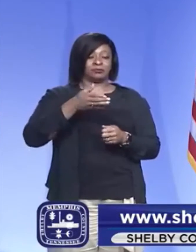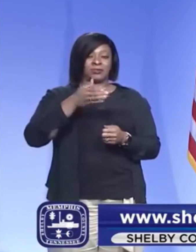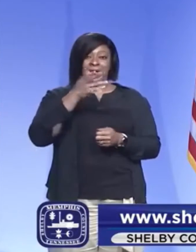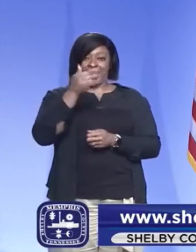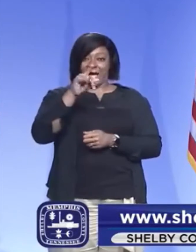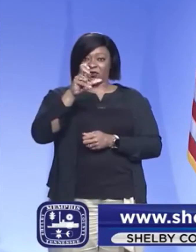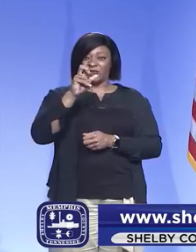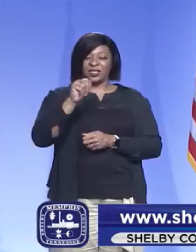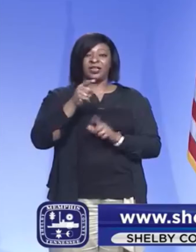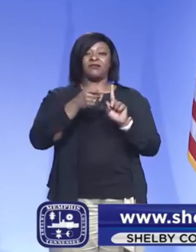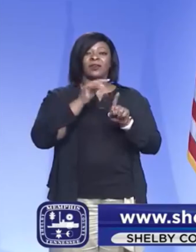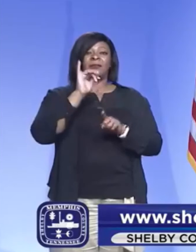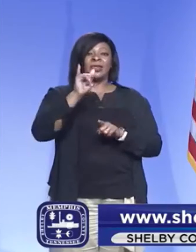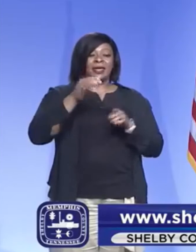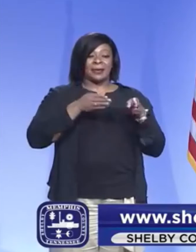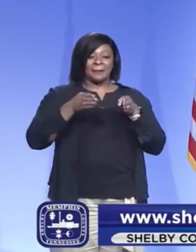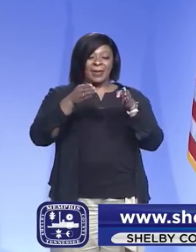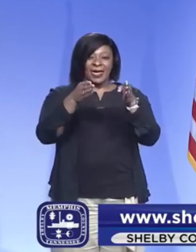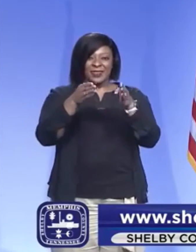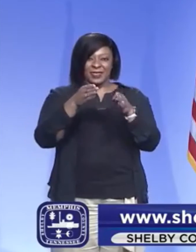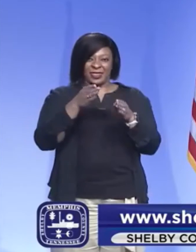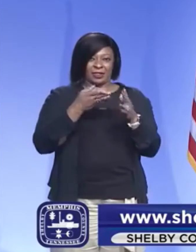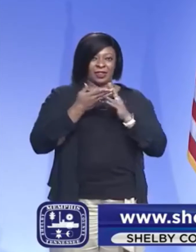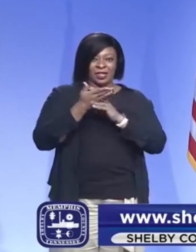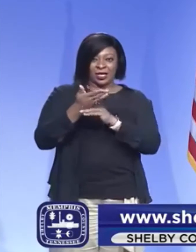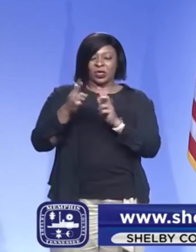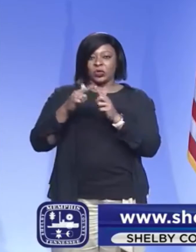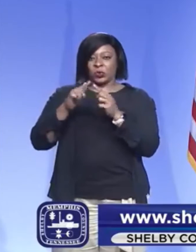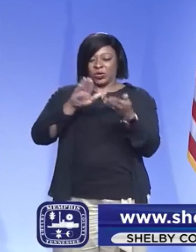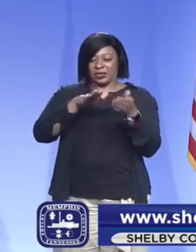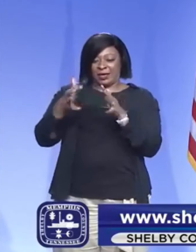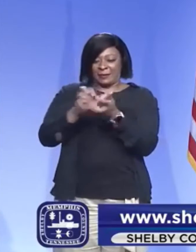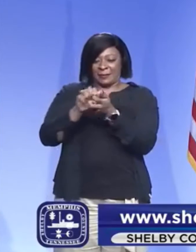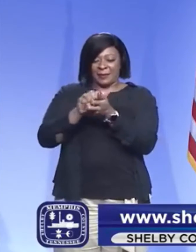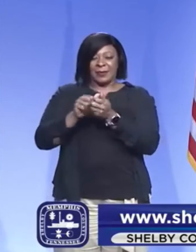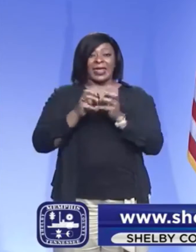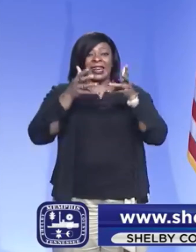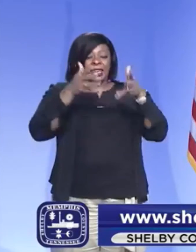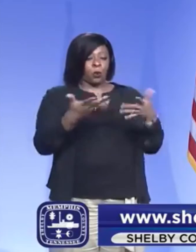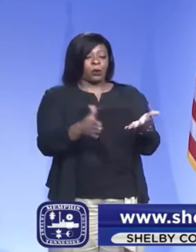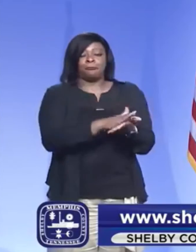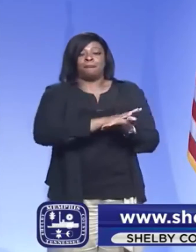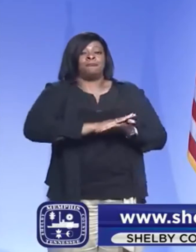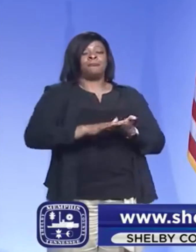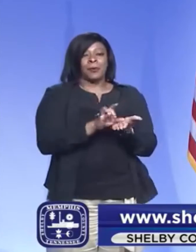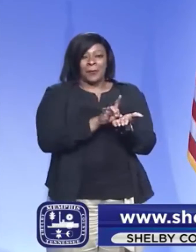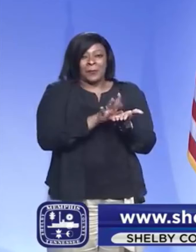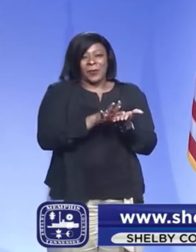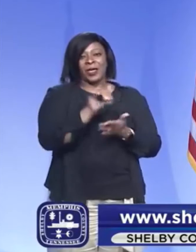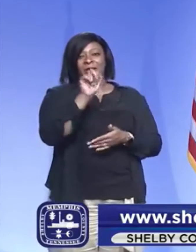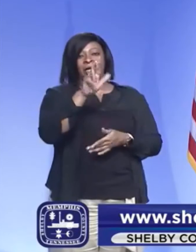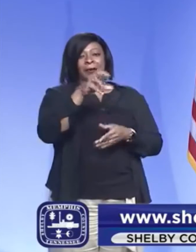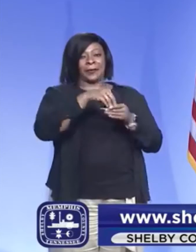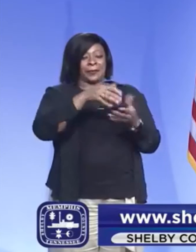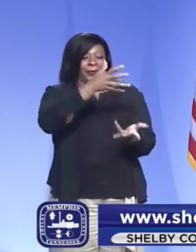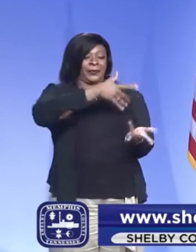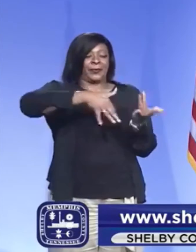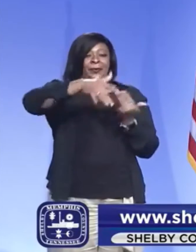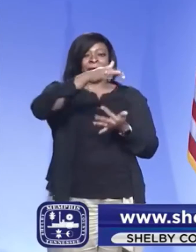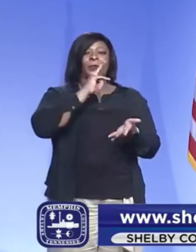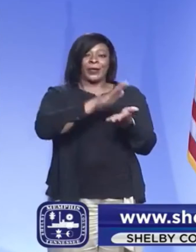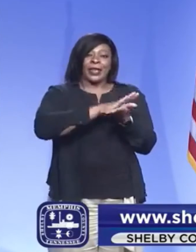from the pathogens, leaving them to die and leaving behind clean and healthier indoor air.